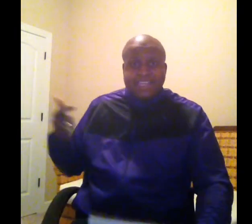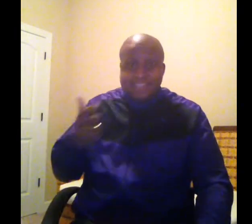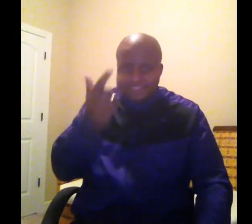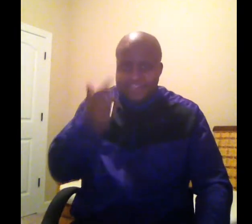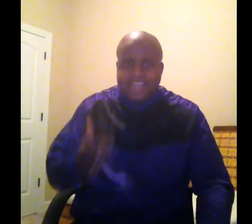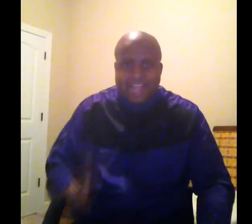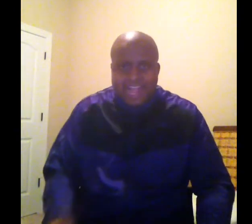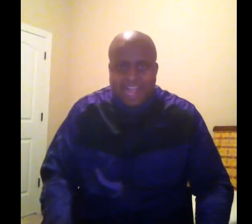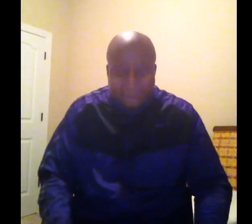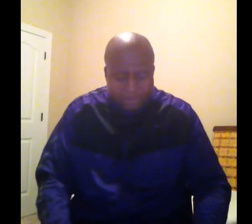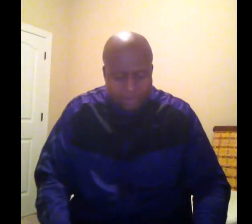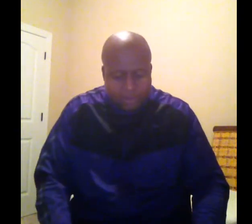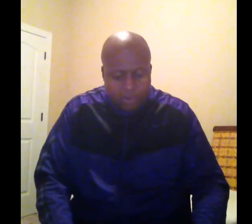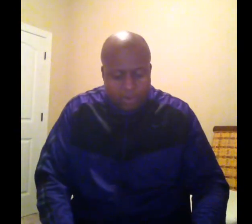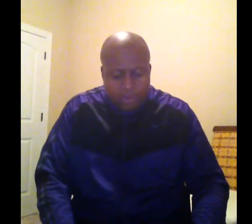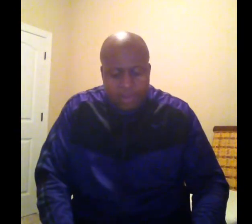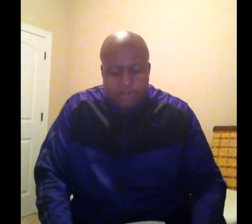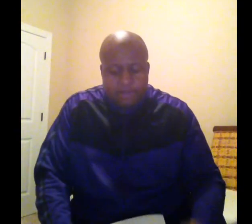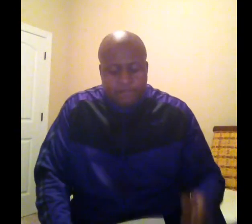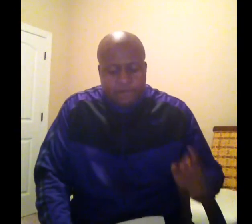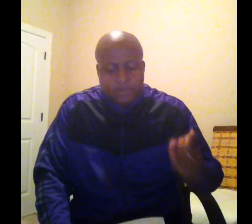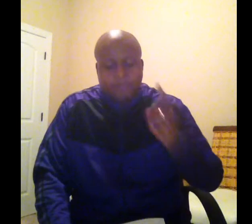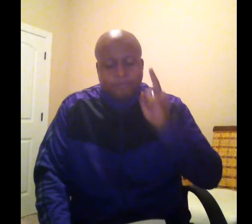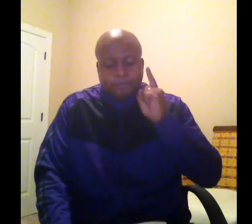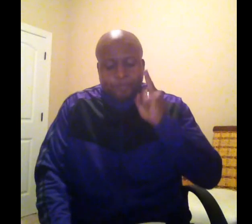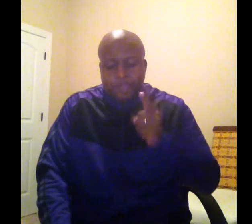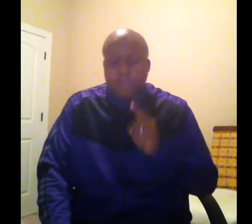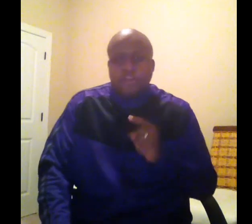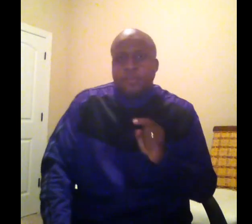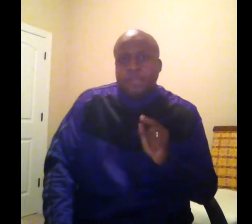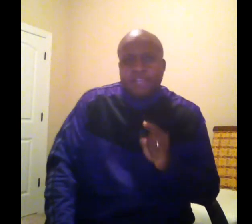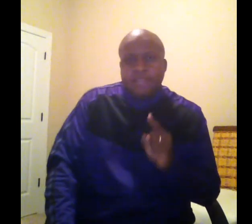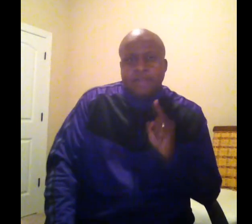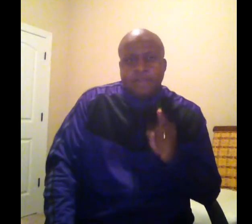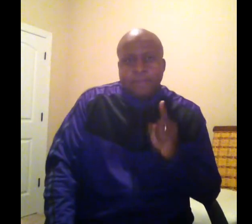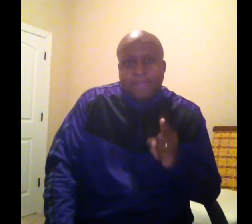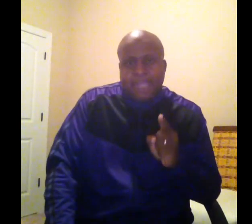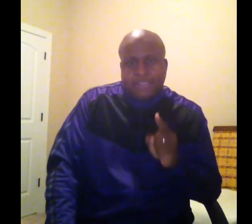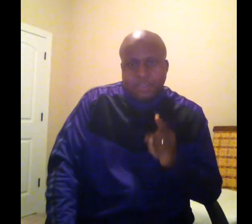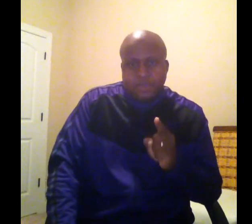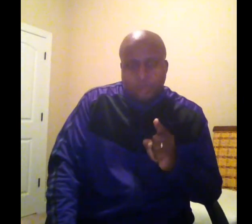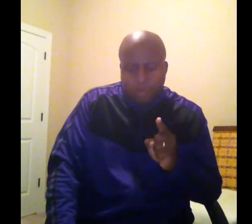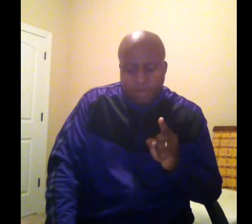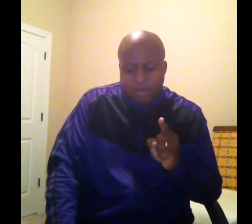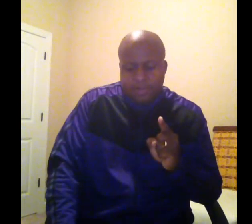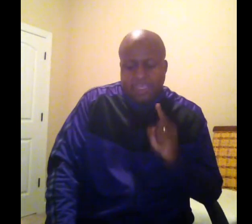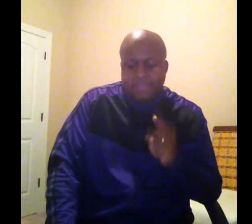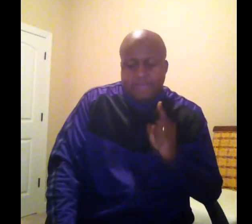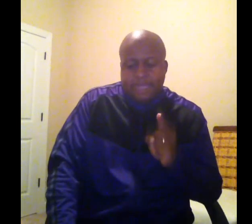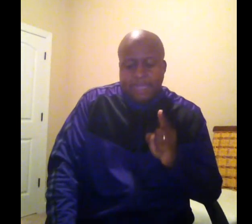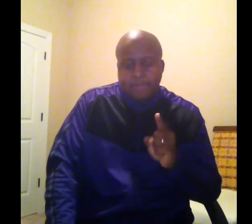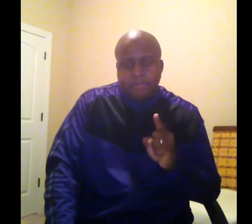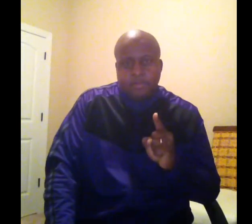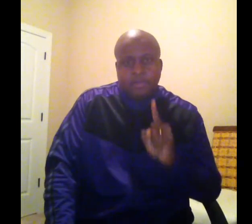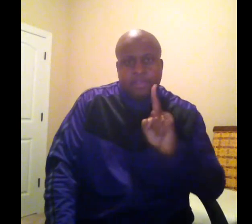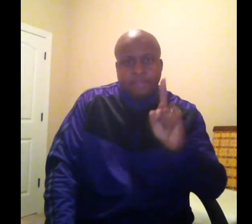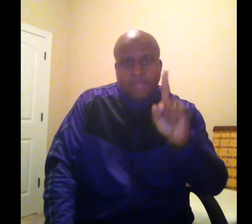out of the corner. Look, folks, you've been, even if you're backed into a corner, even now, give God